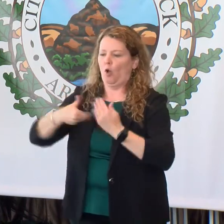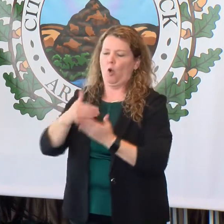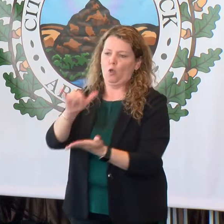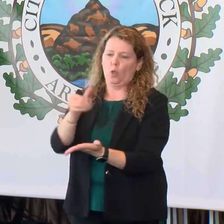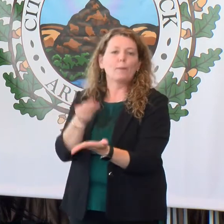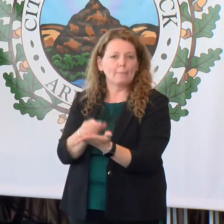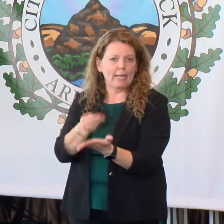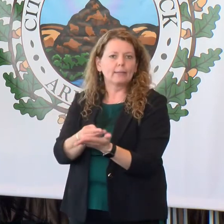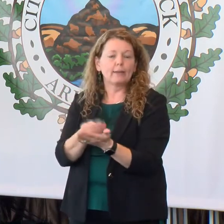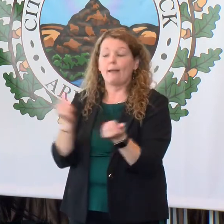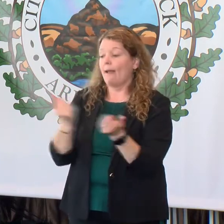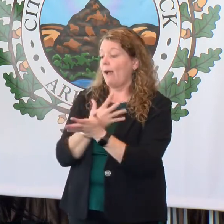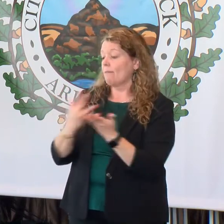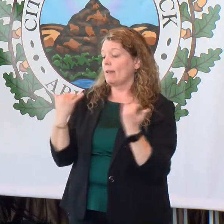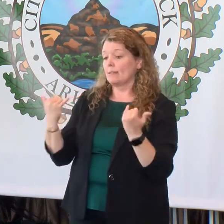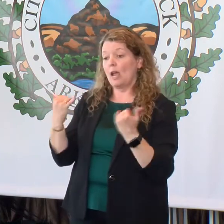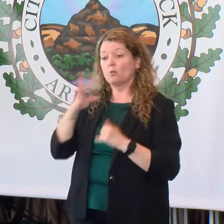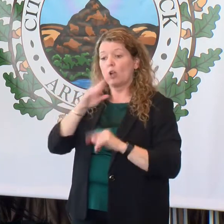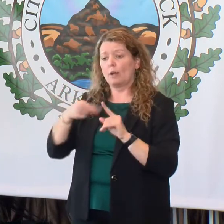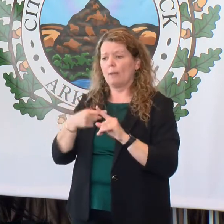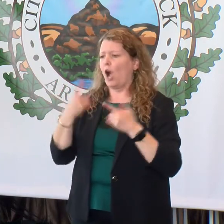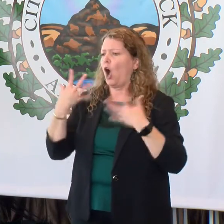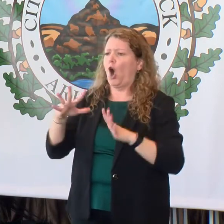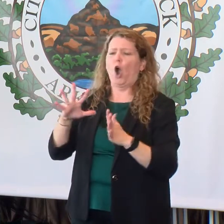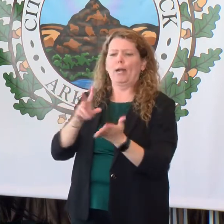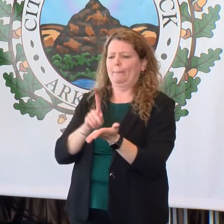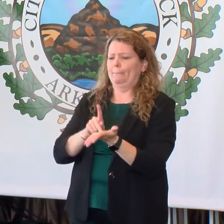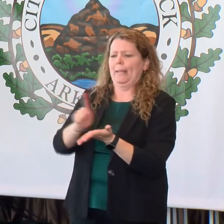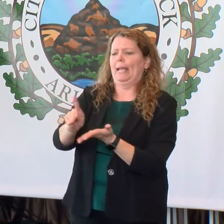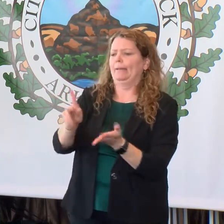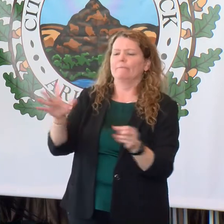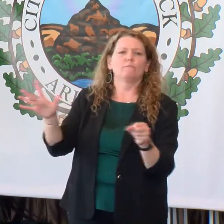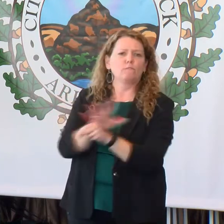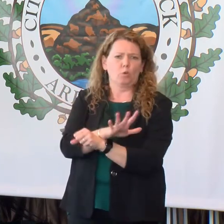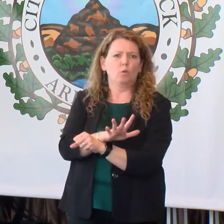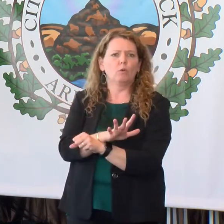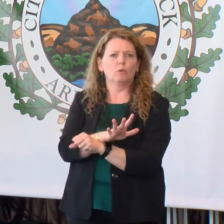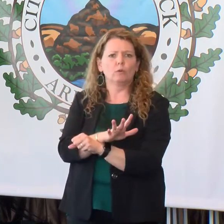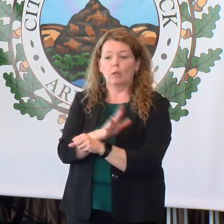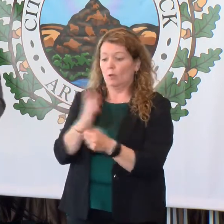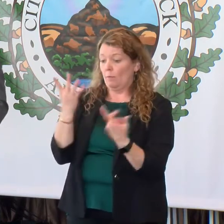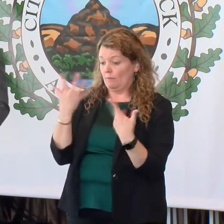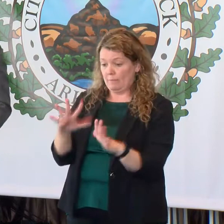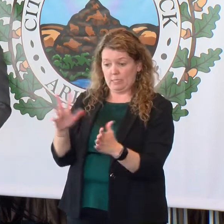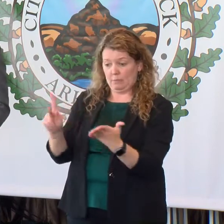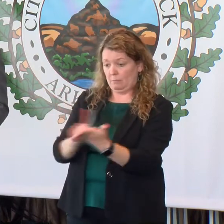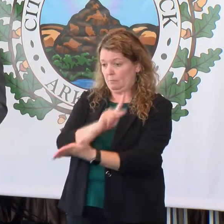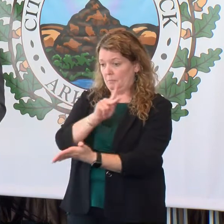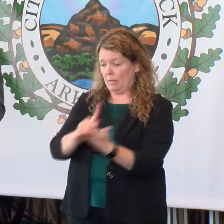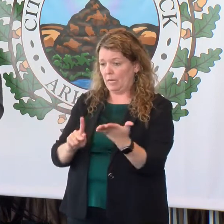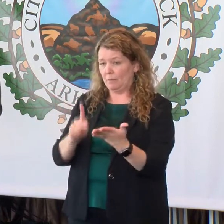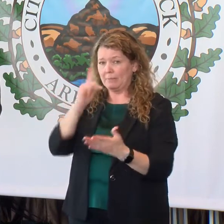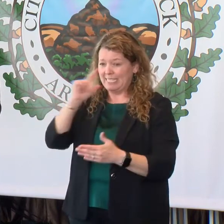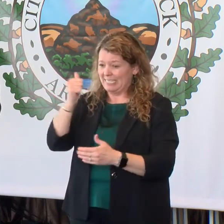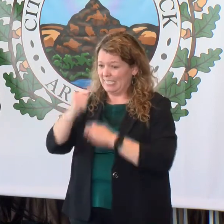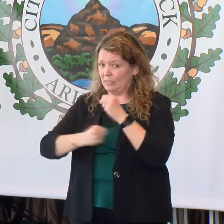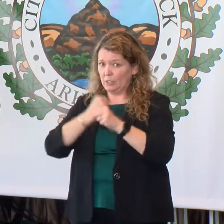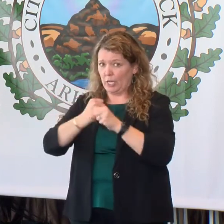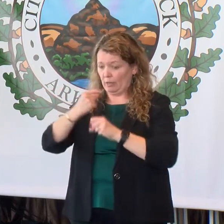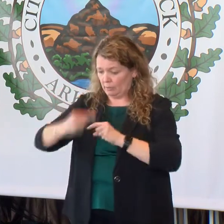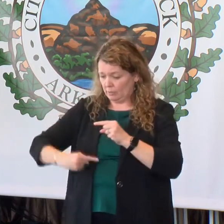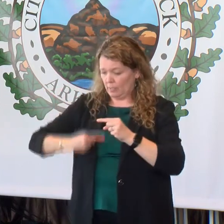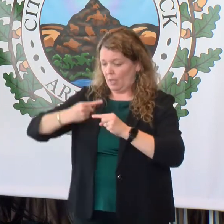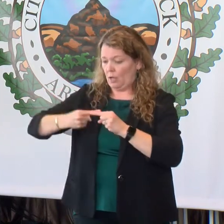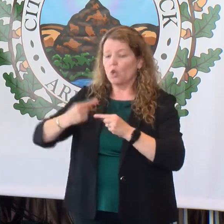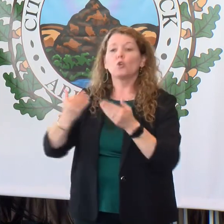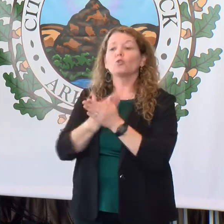everything that we are talking about now is paid for, completed, and when it's paid for and completed because it's a 10-year cycle, that